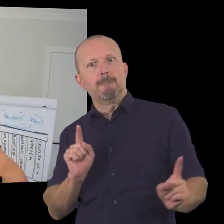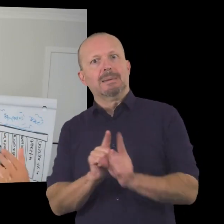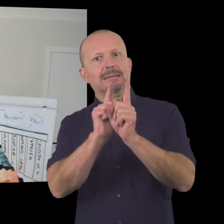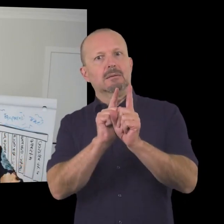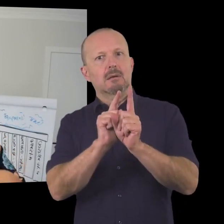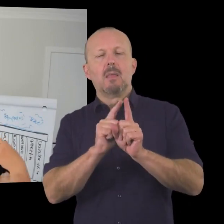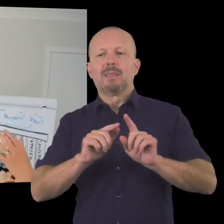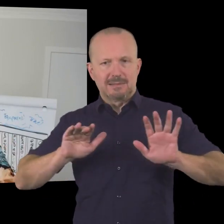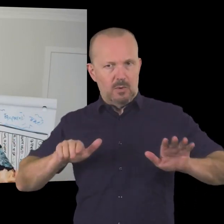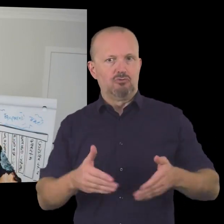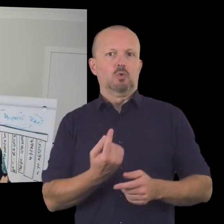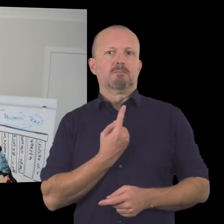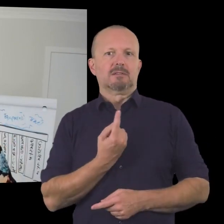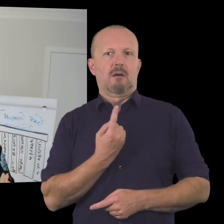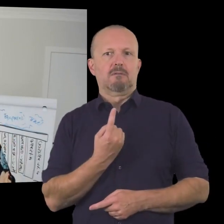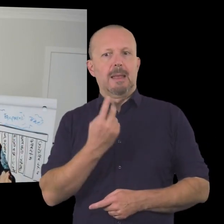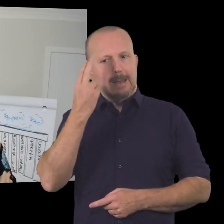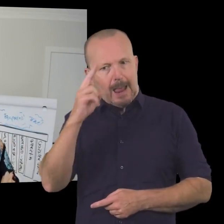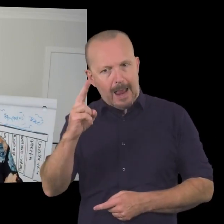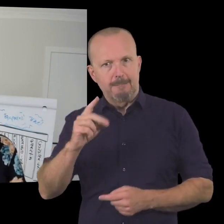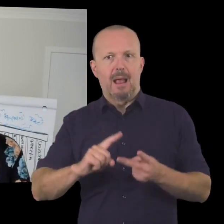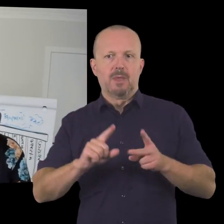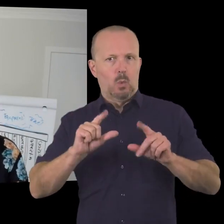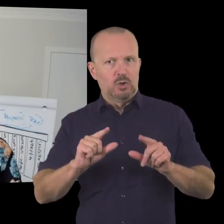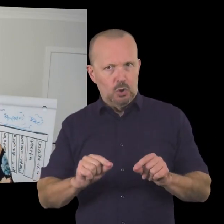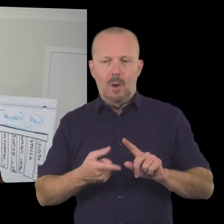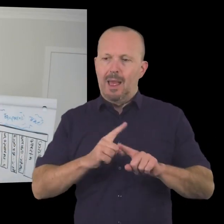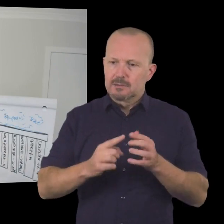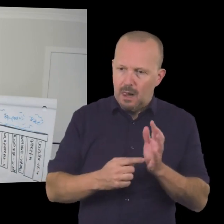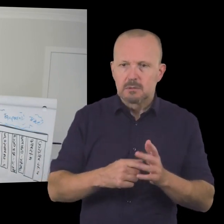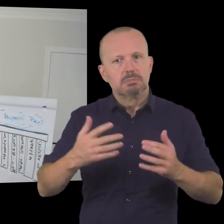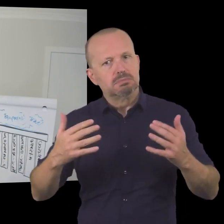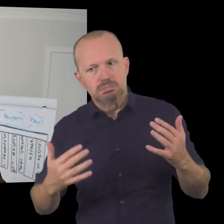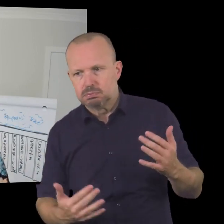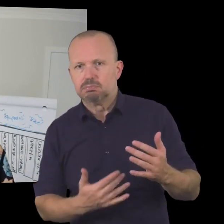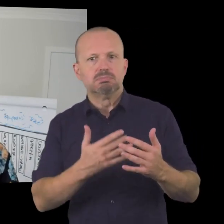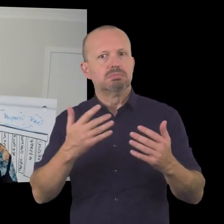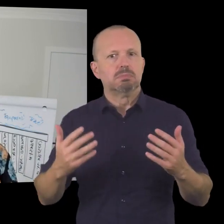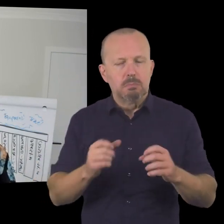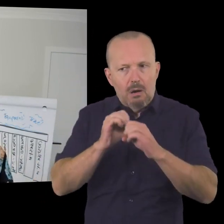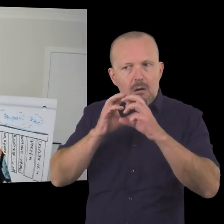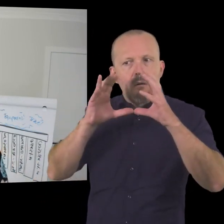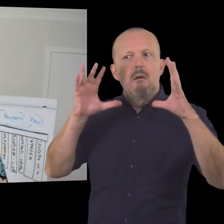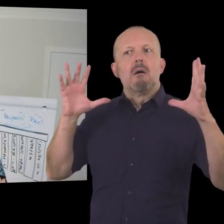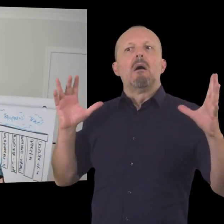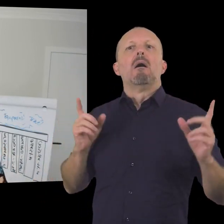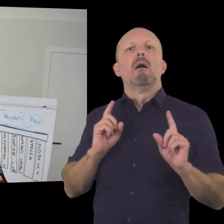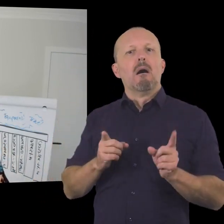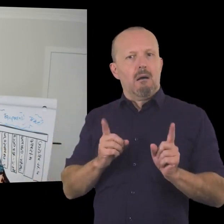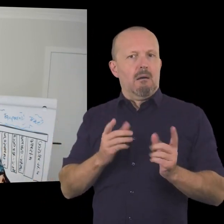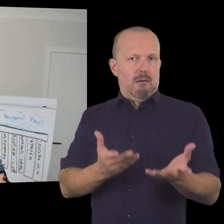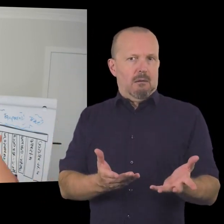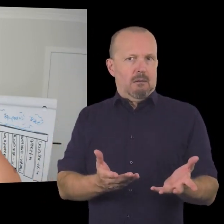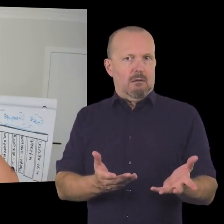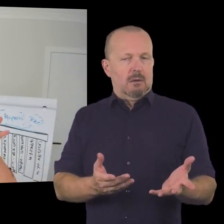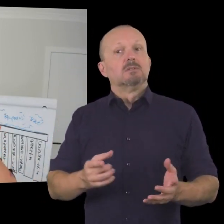for the first time or at the start of every workshop uh in fact so uh a great way of respectfully sharing your story or telling your